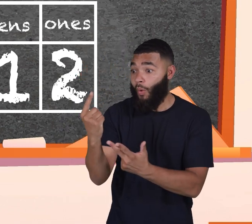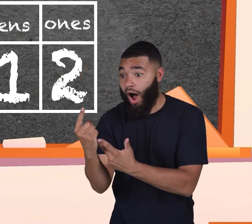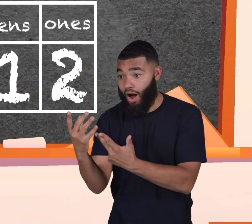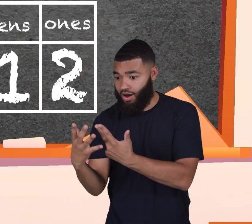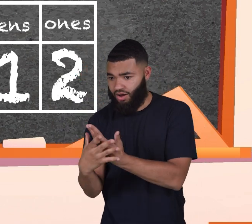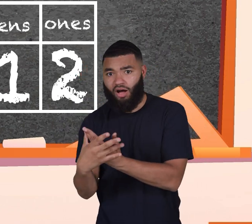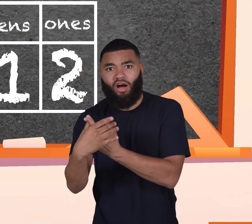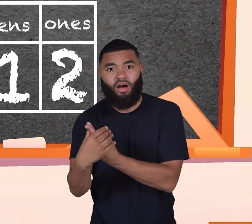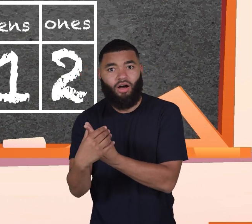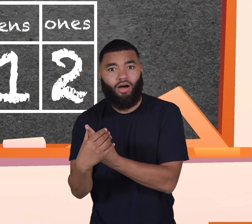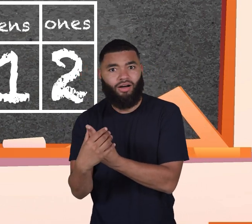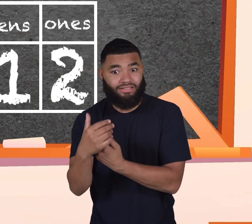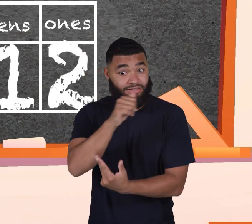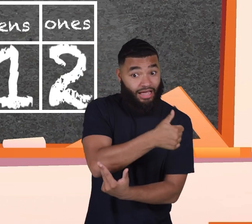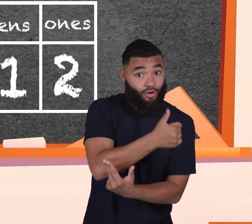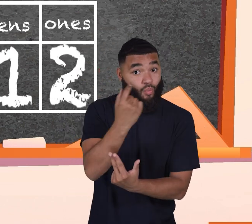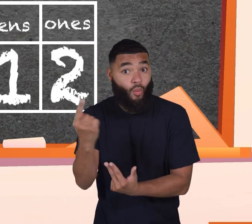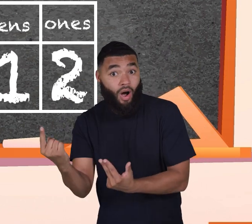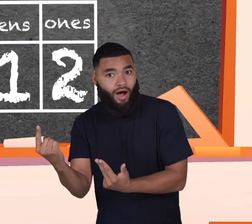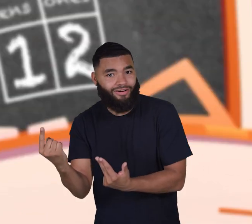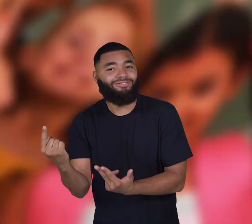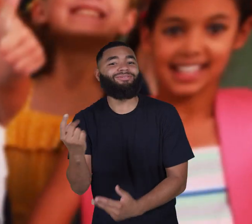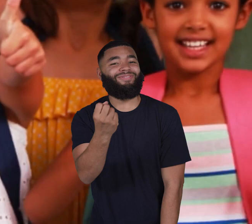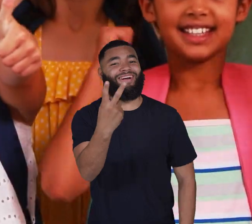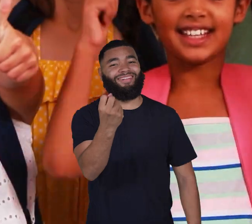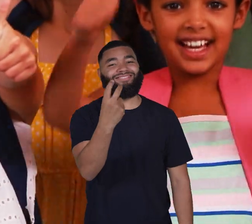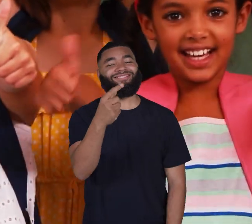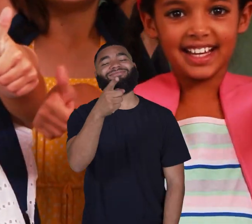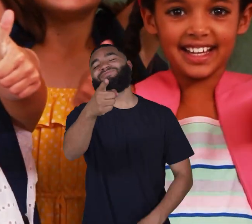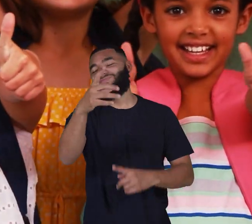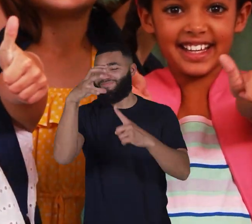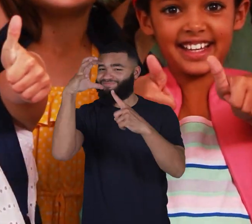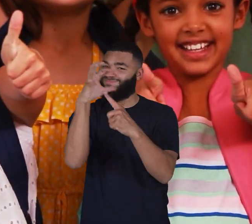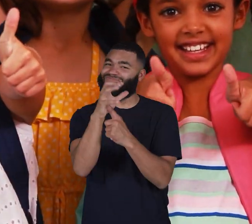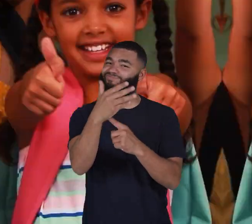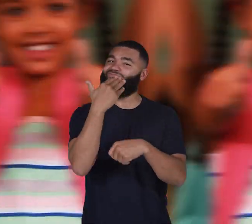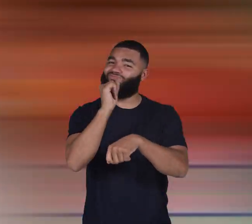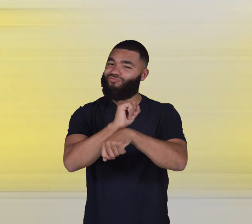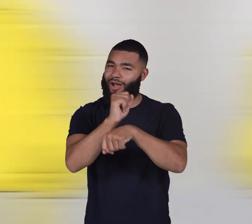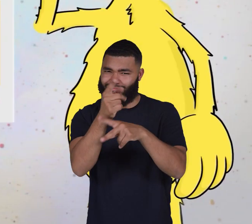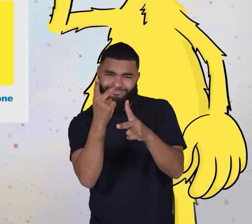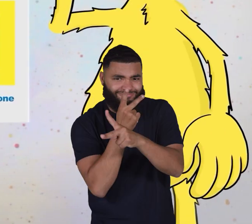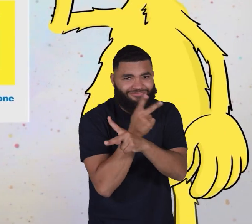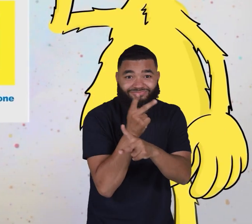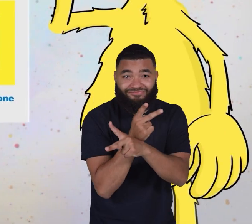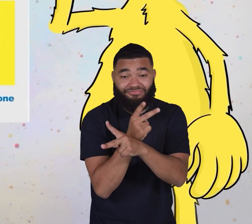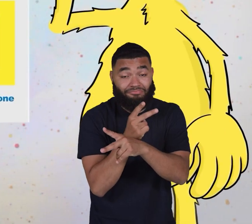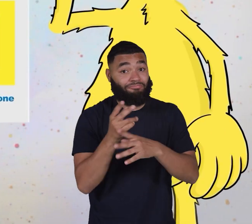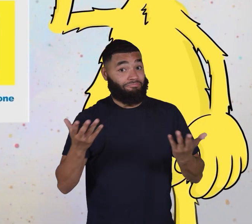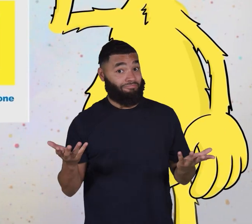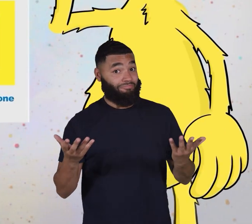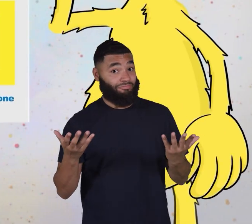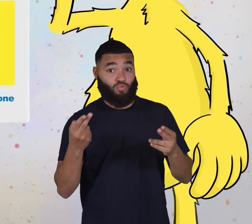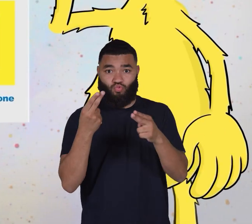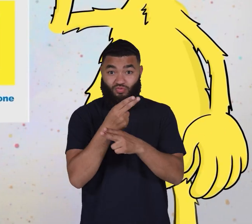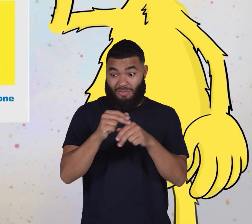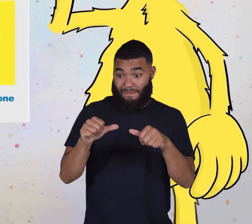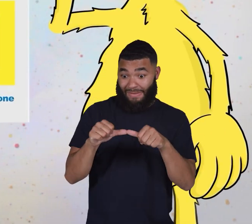right! It is twelve! Great job, number crunchers! Using place value might seem a little tricky at